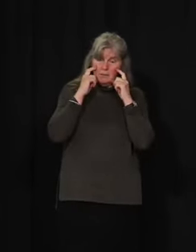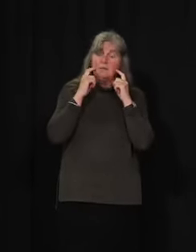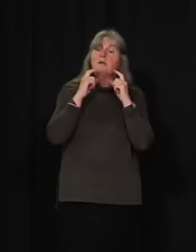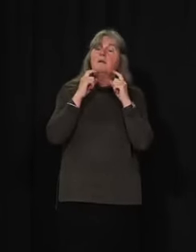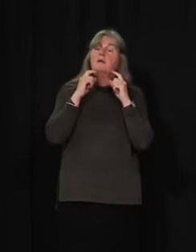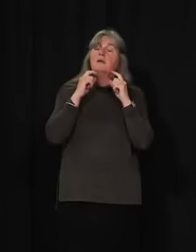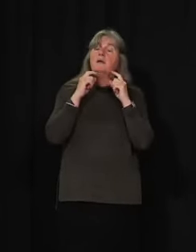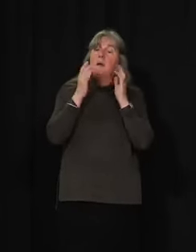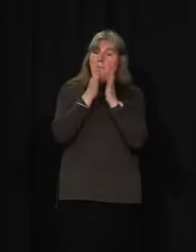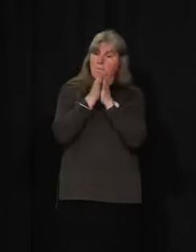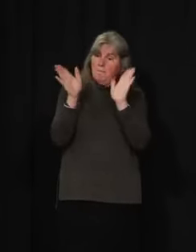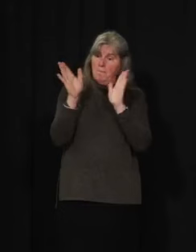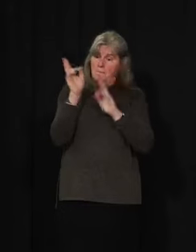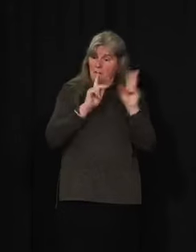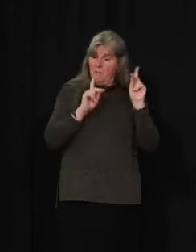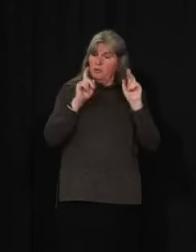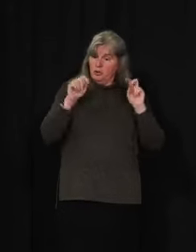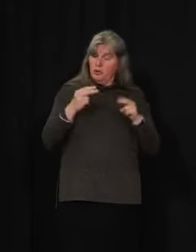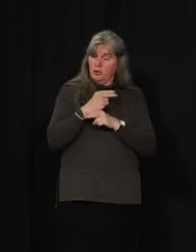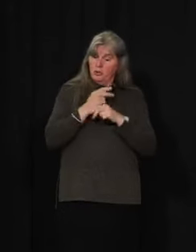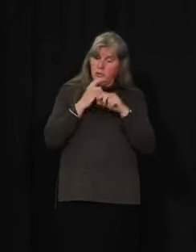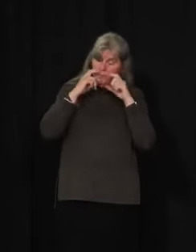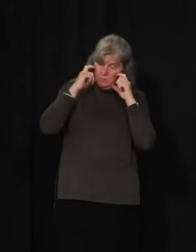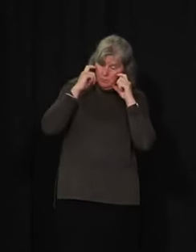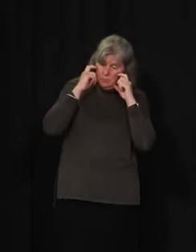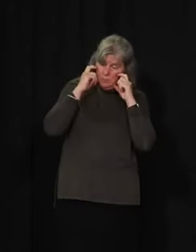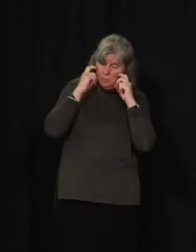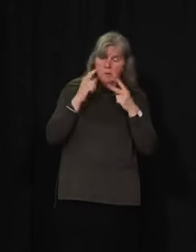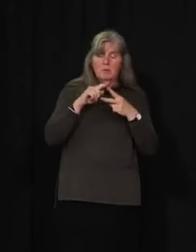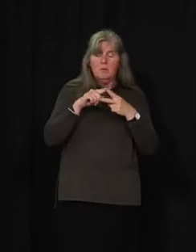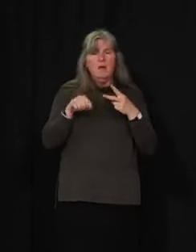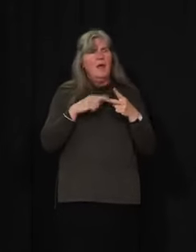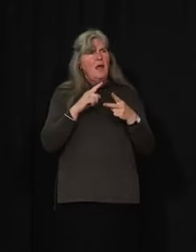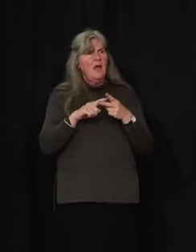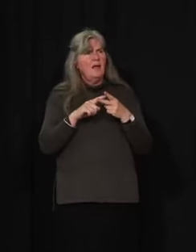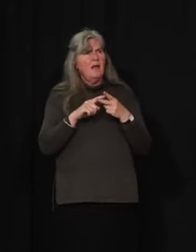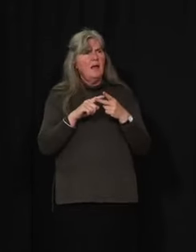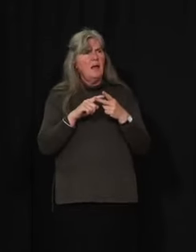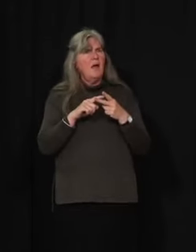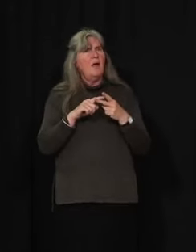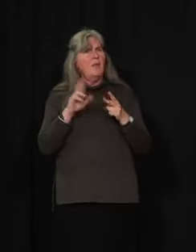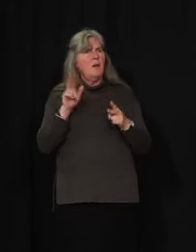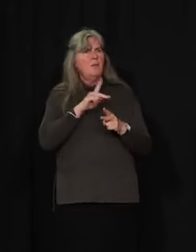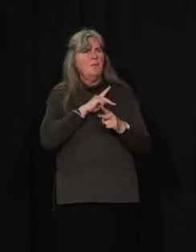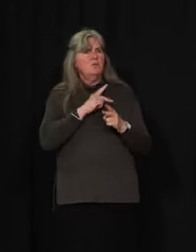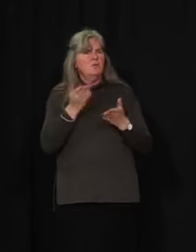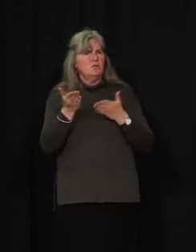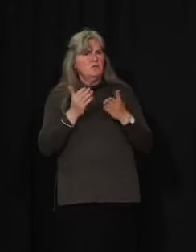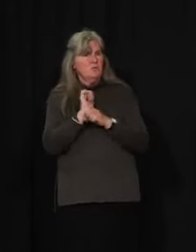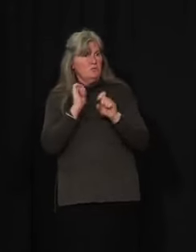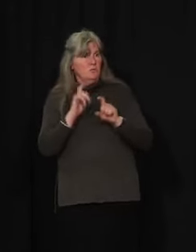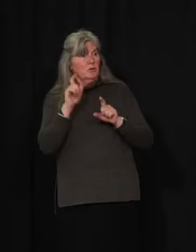public, and do masks need to be worn by personal service workers and their clients?